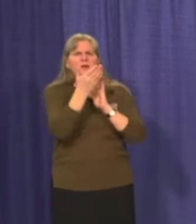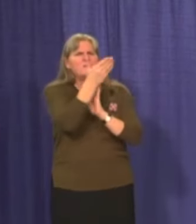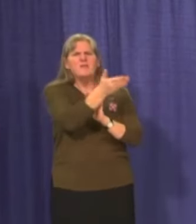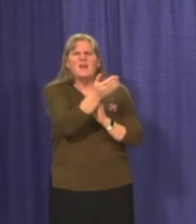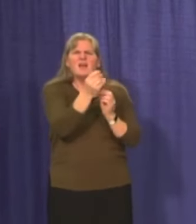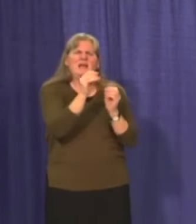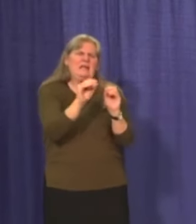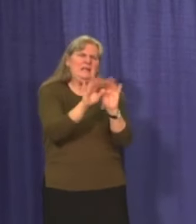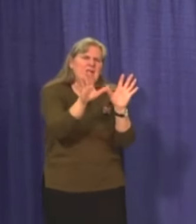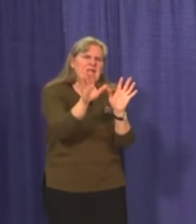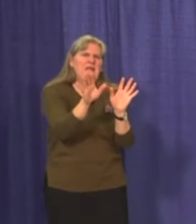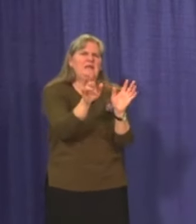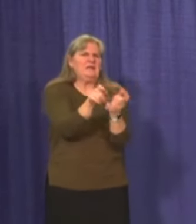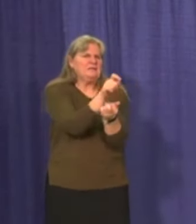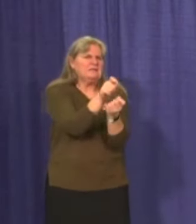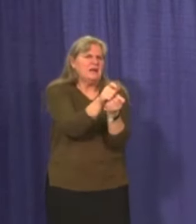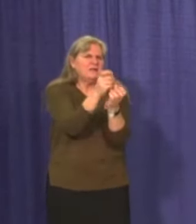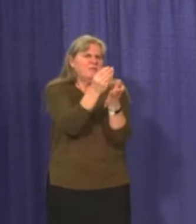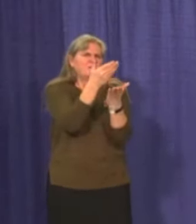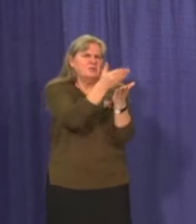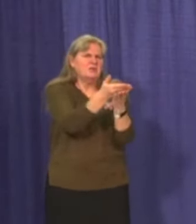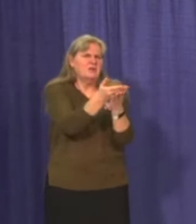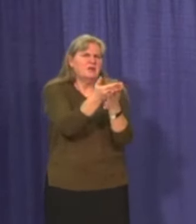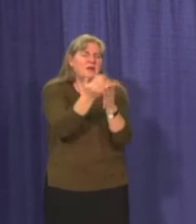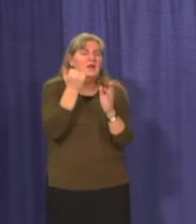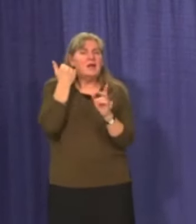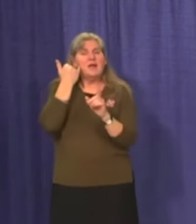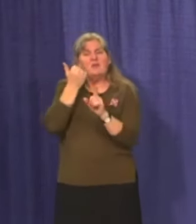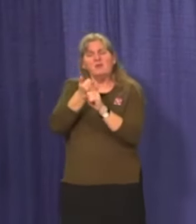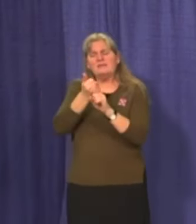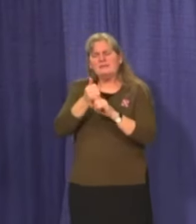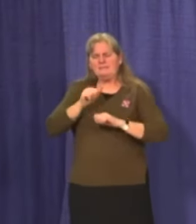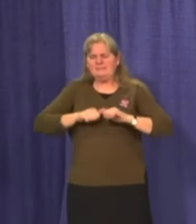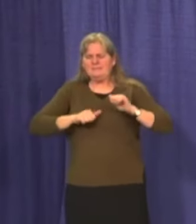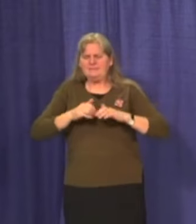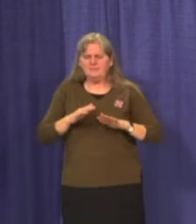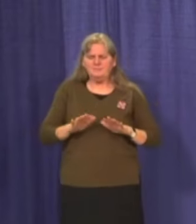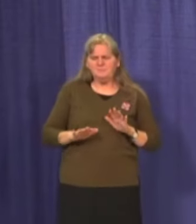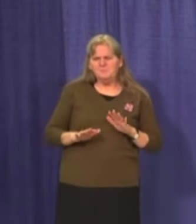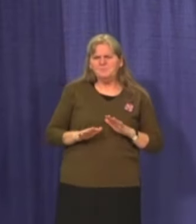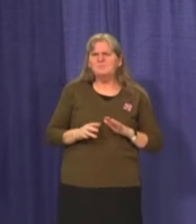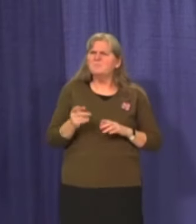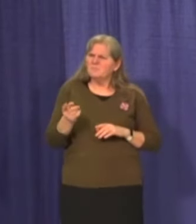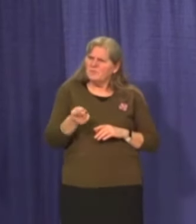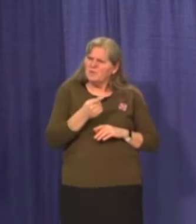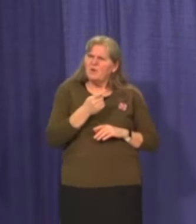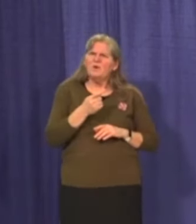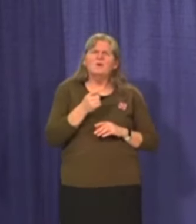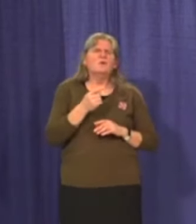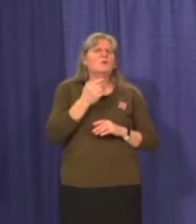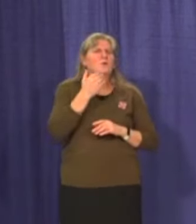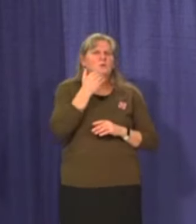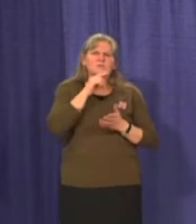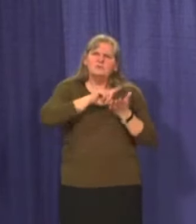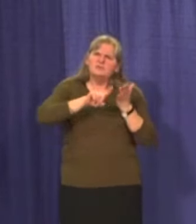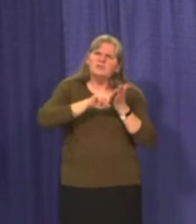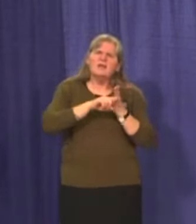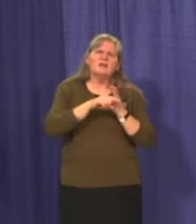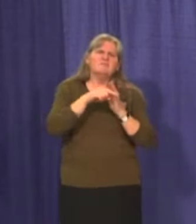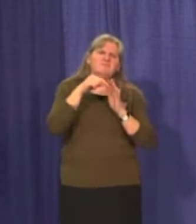So if you're hesitant or reluctant about getting your vaccine, please take a moment to visit credible sources.